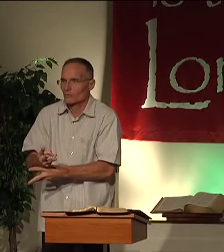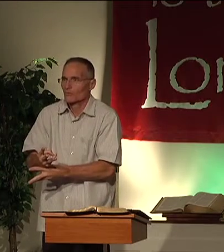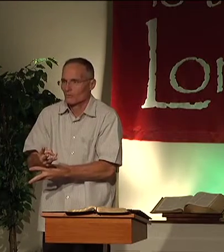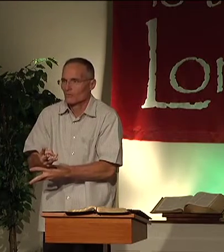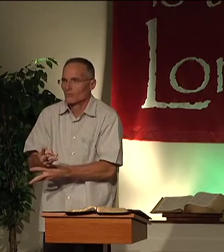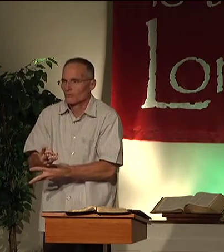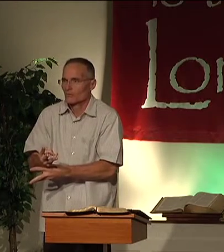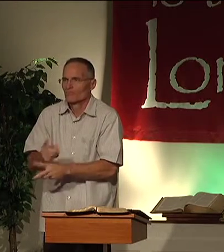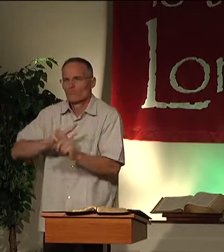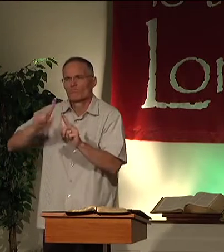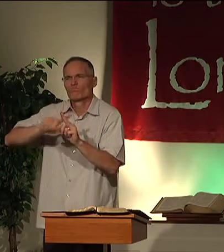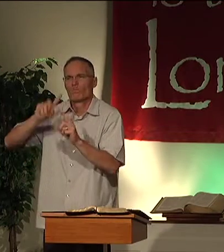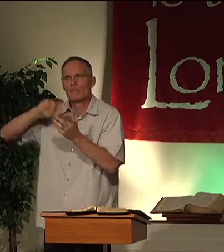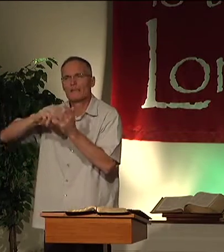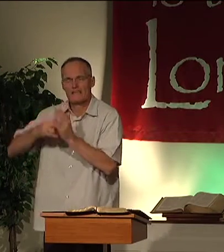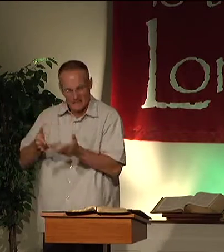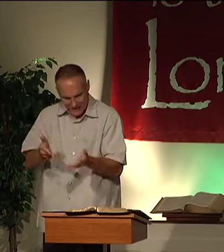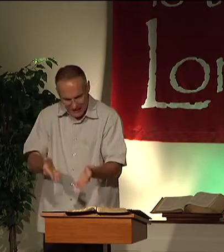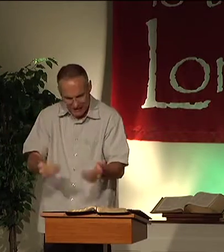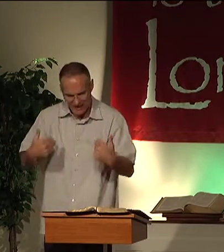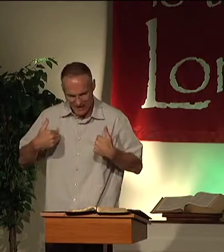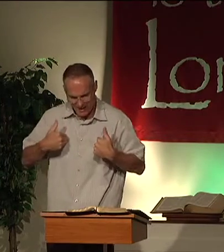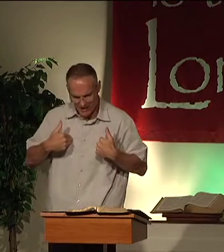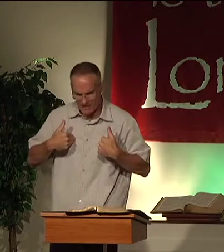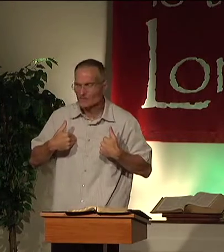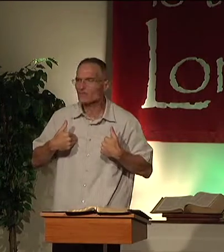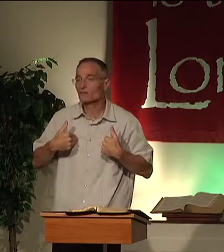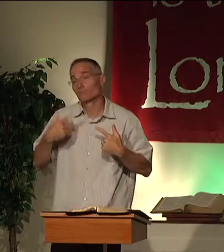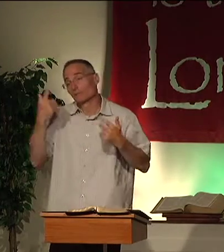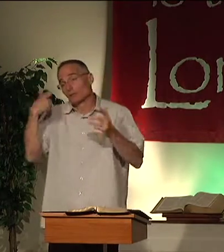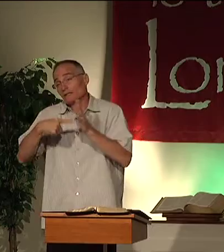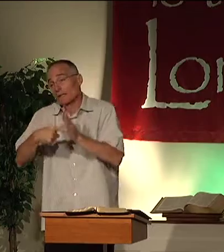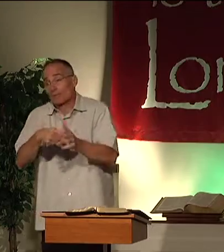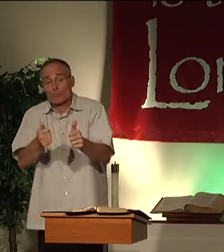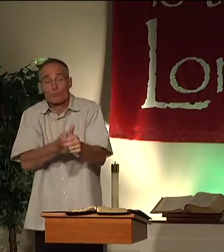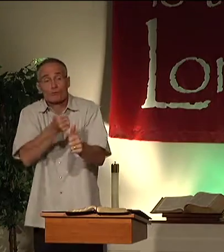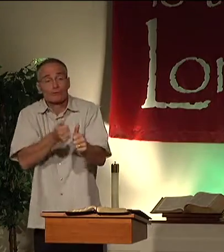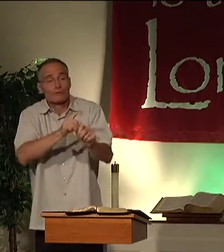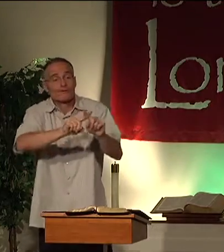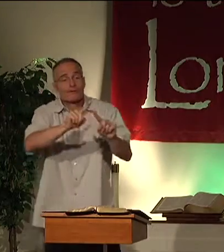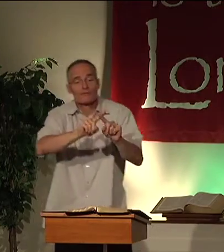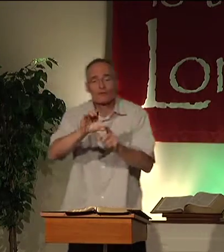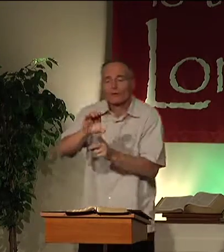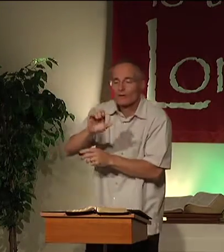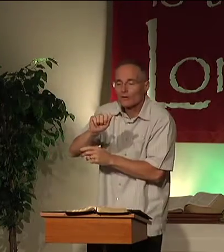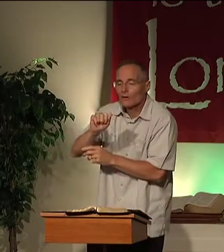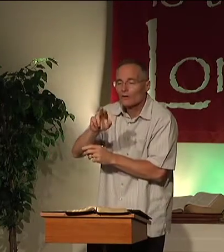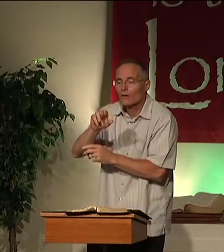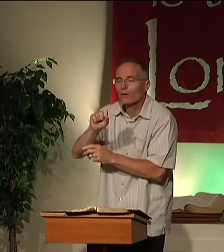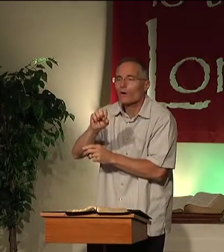the world, those who are chasing after the world, what does it mean here? For example, if you're going to pursue